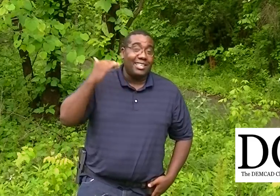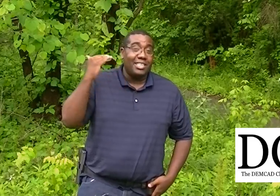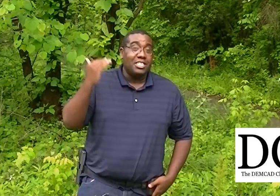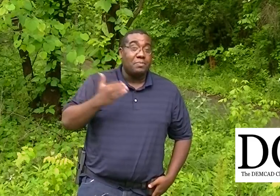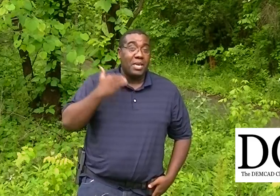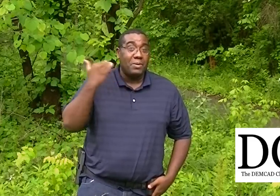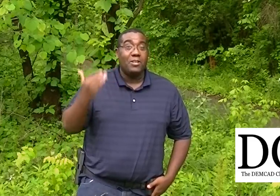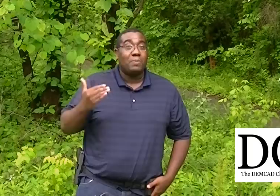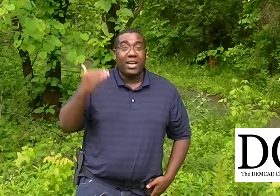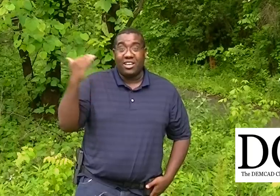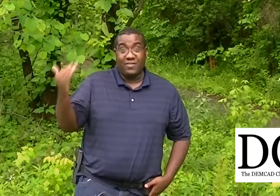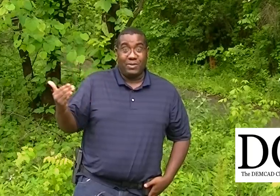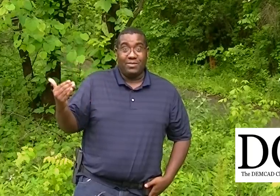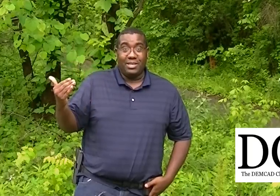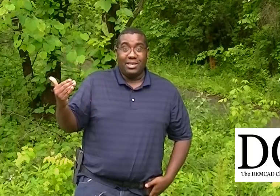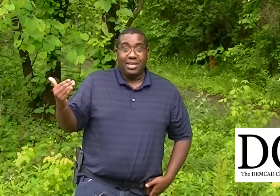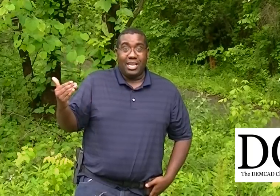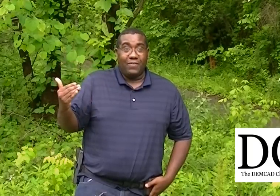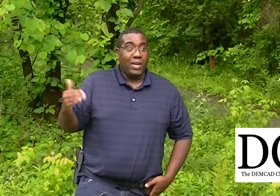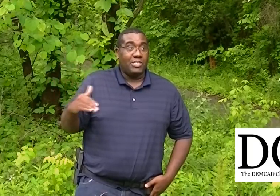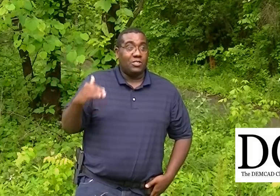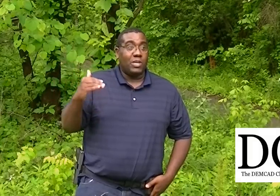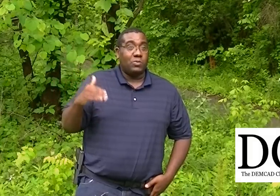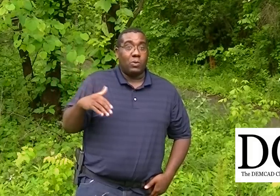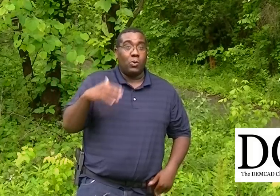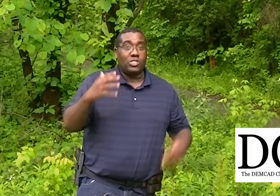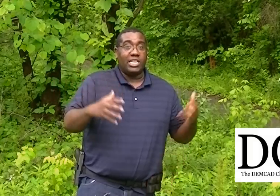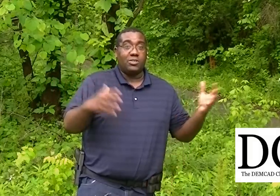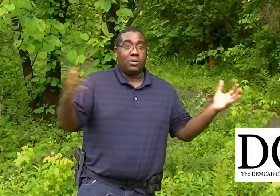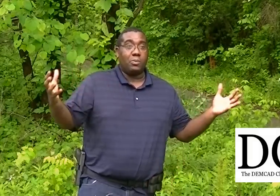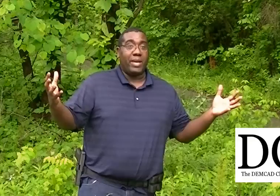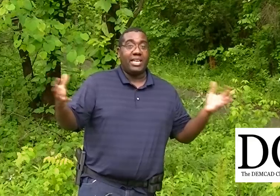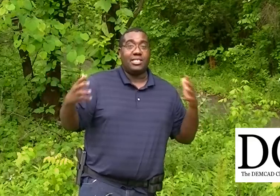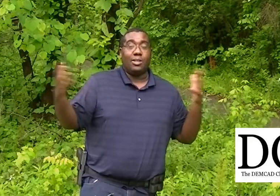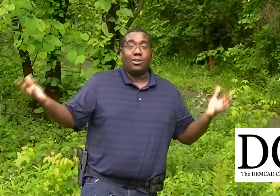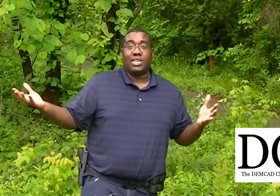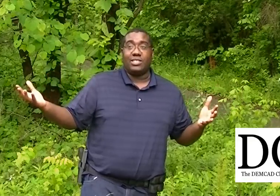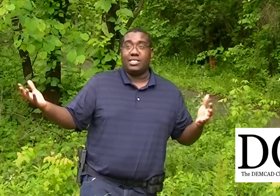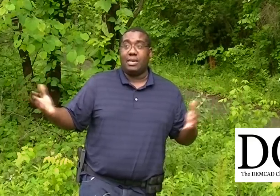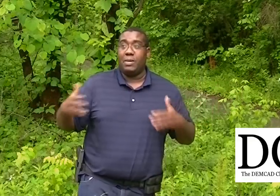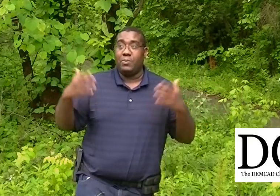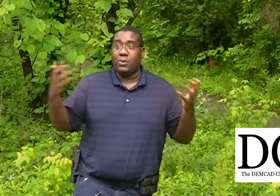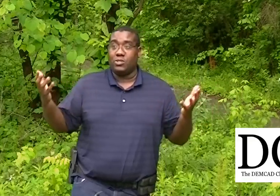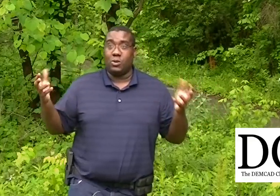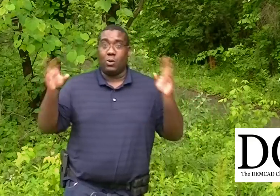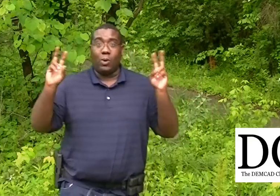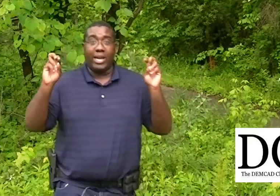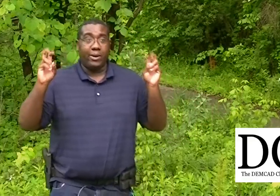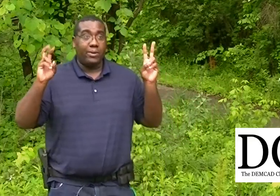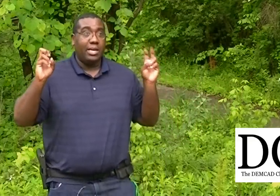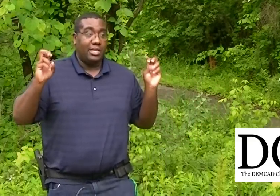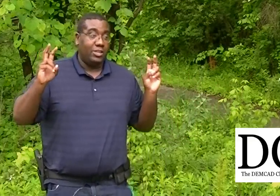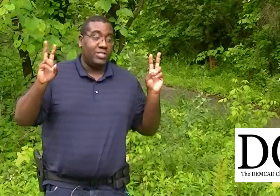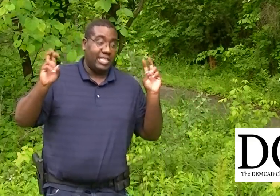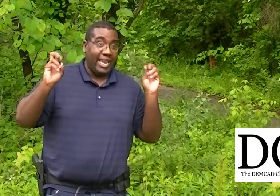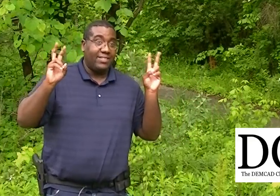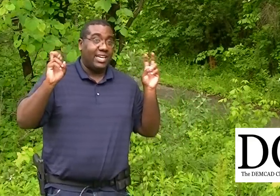This could be abused by a government if you have a situation where more states are passing laws like this and people are sort of required to use this anti